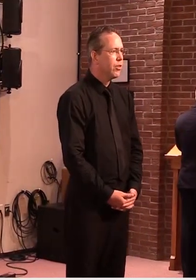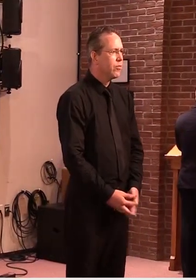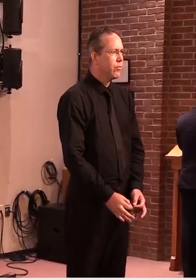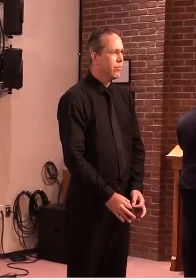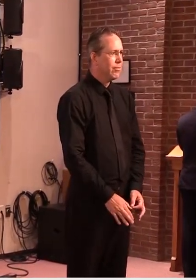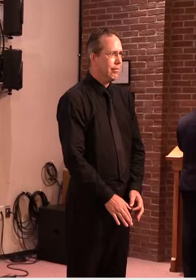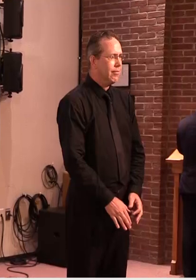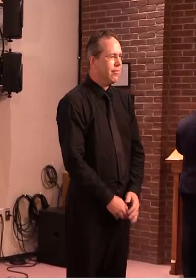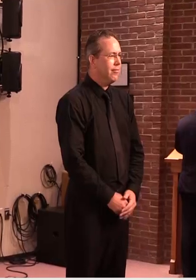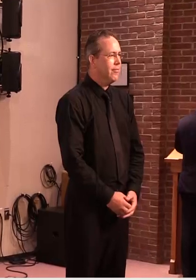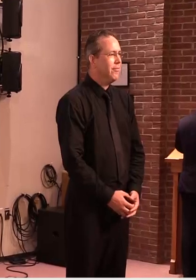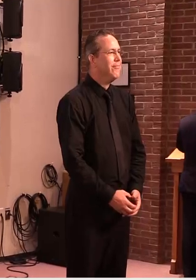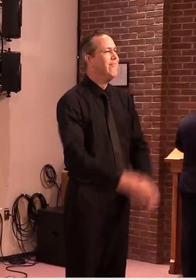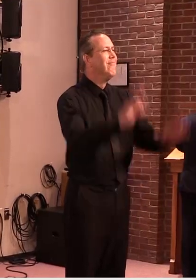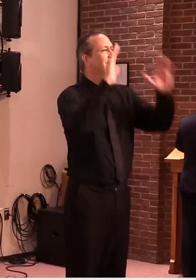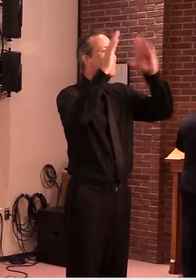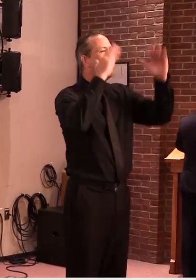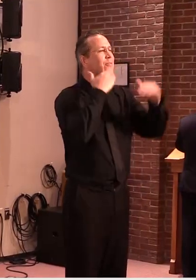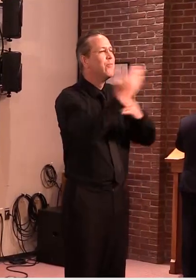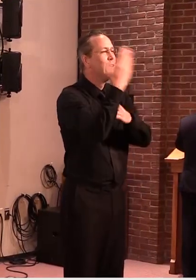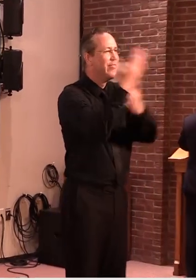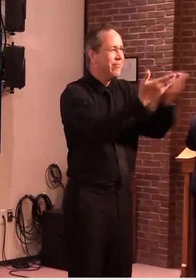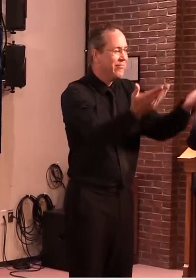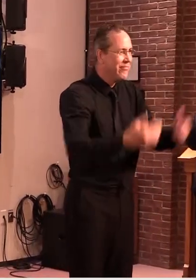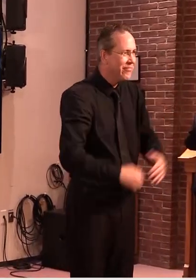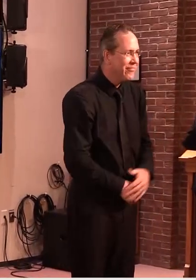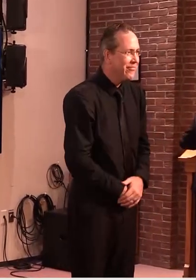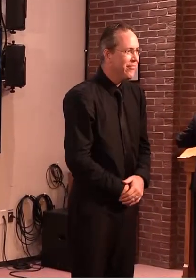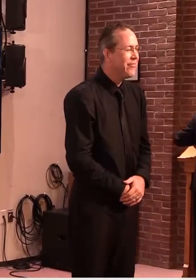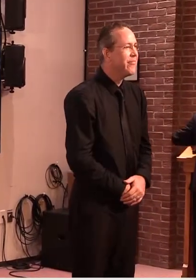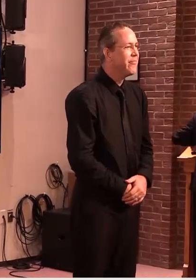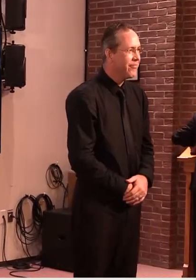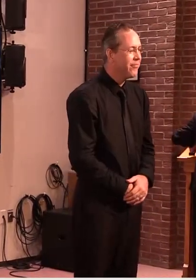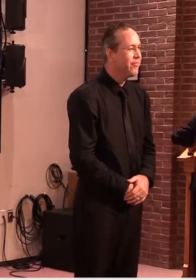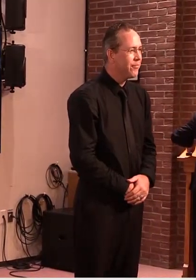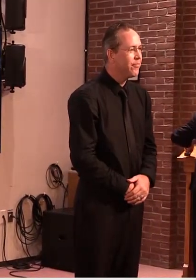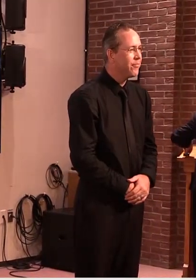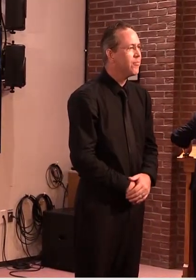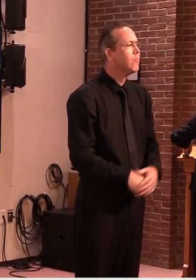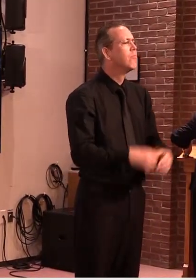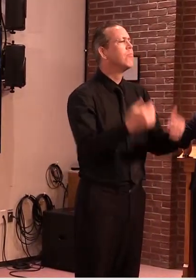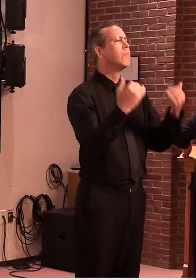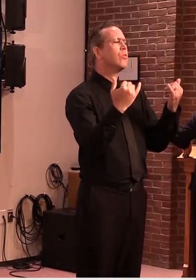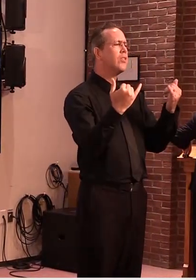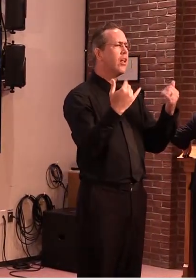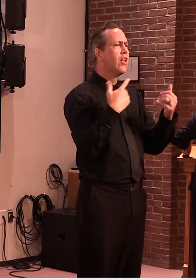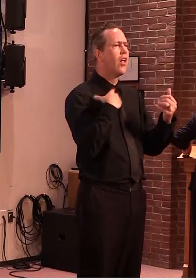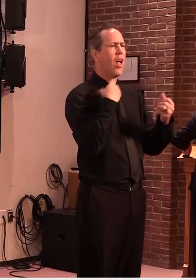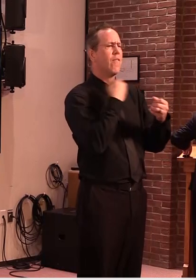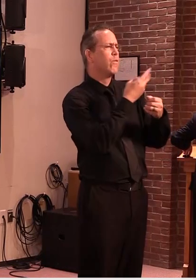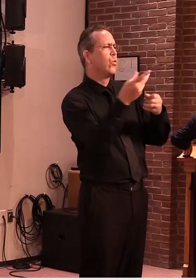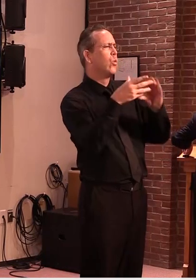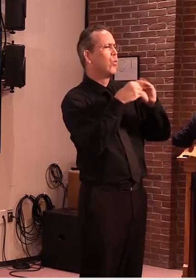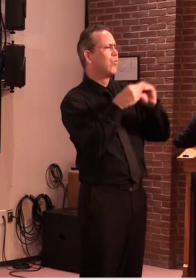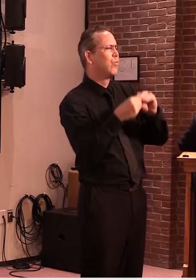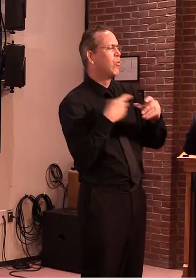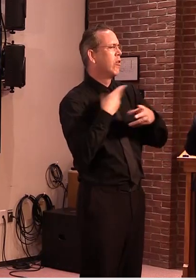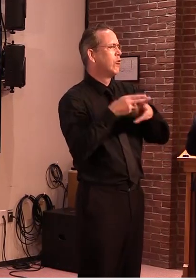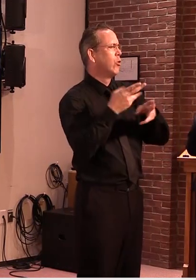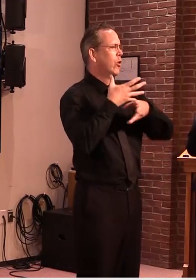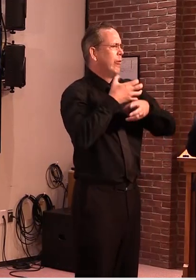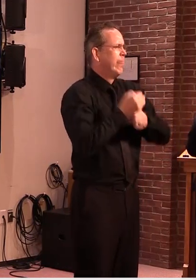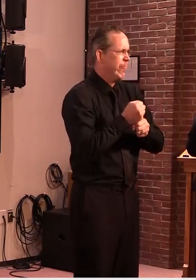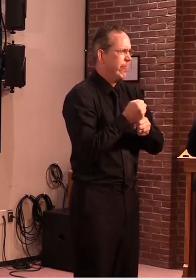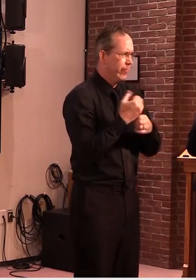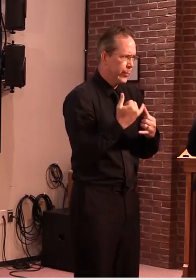good morning everyone we have a number of updates for you today so I'll try to be brief to